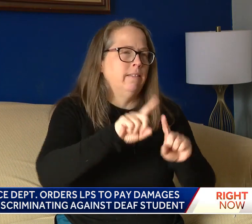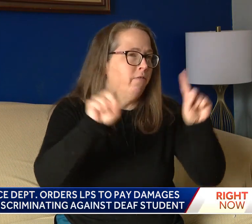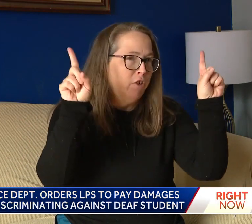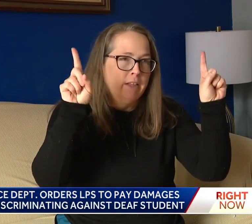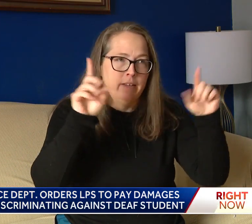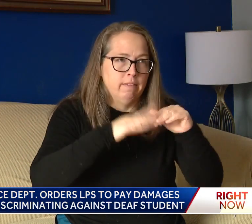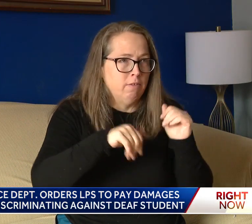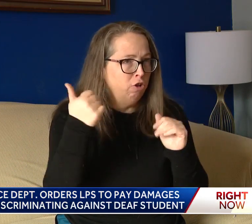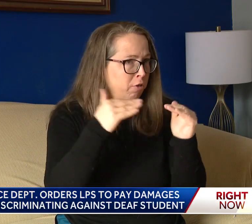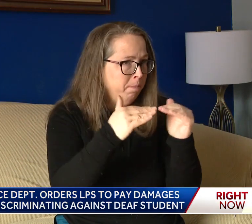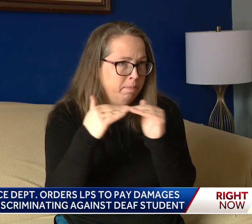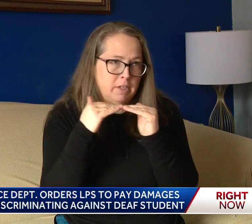than their peers.